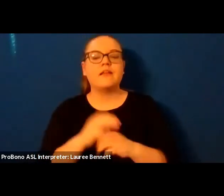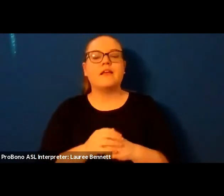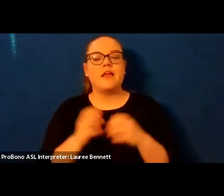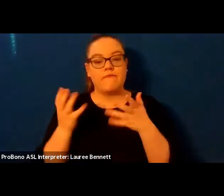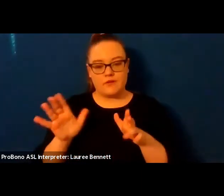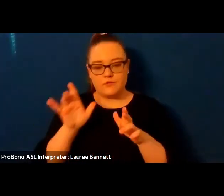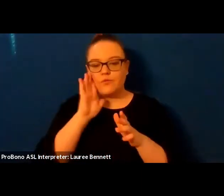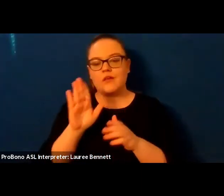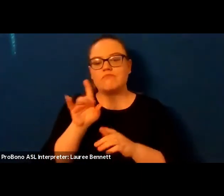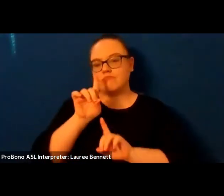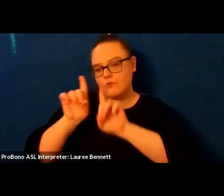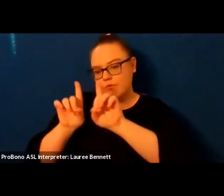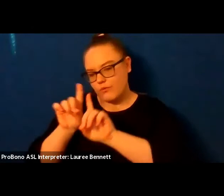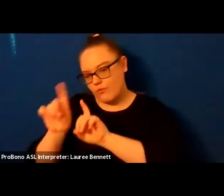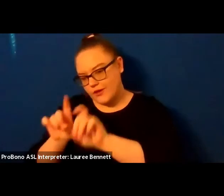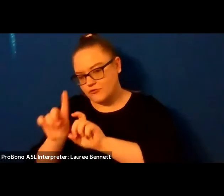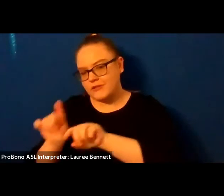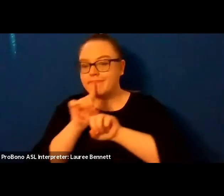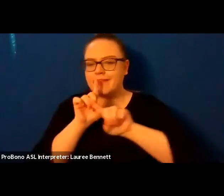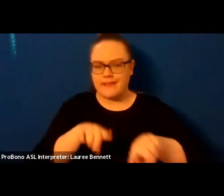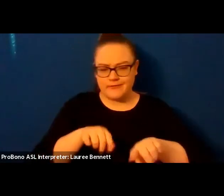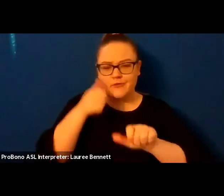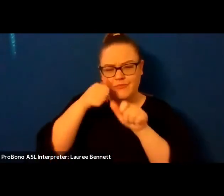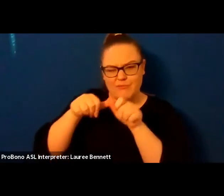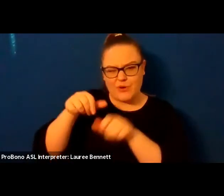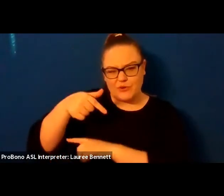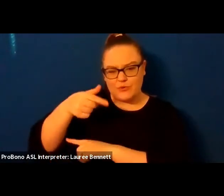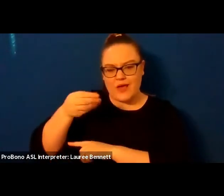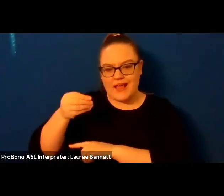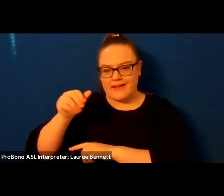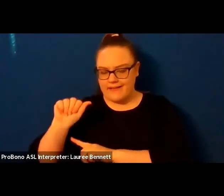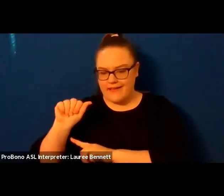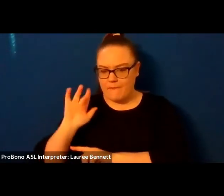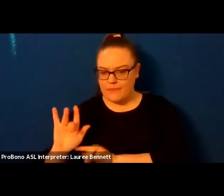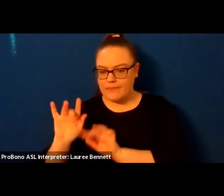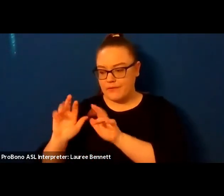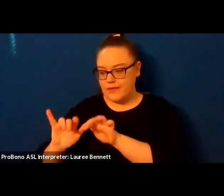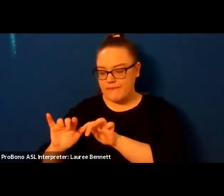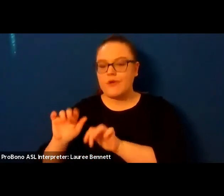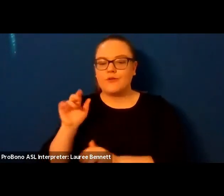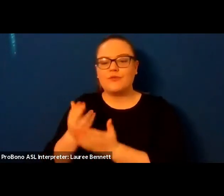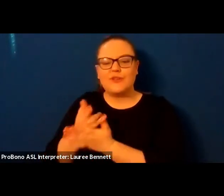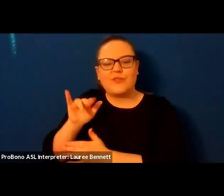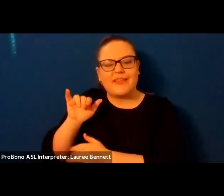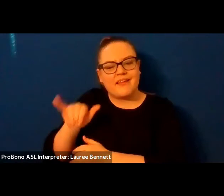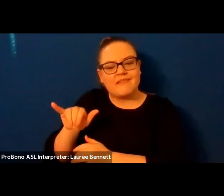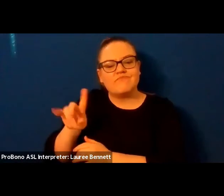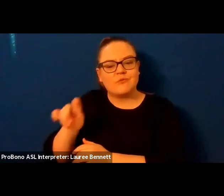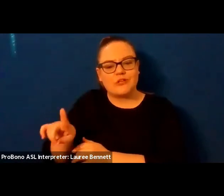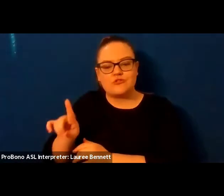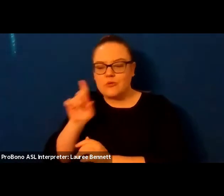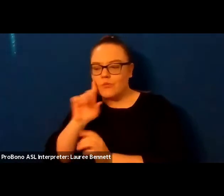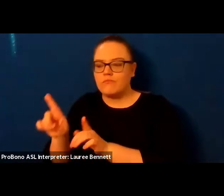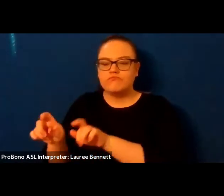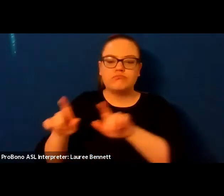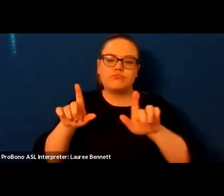uh tool you'll see at the bottom of your screen um so that i can ask them at the end because i have questions but yours are